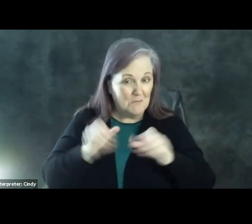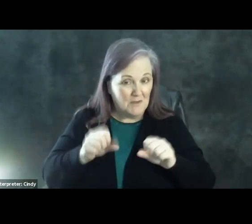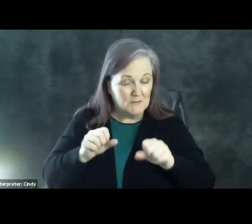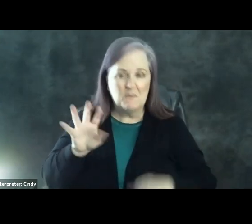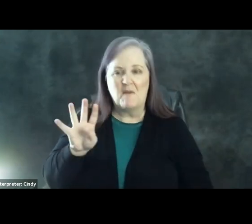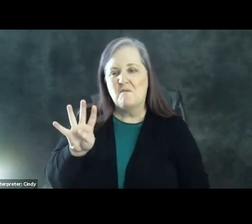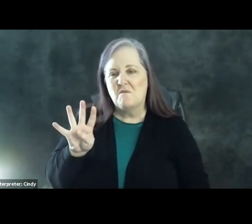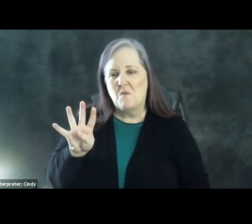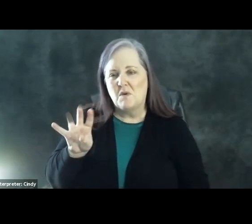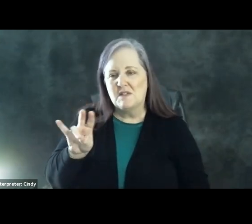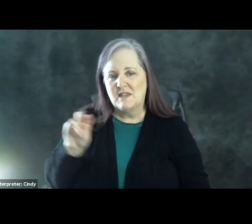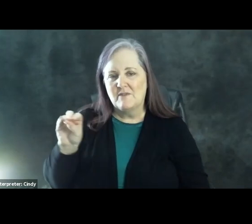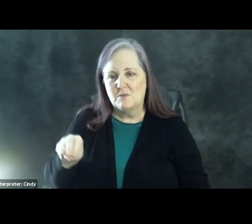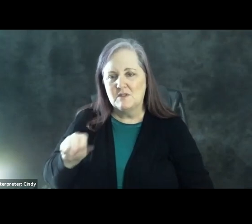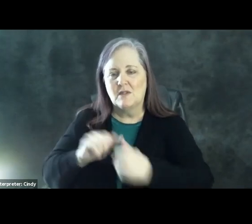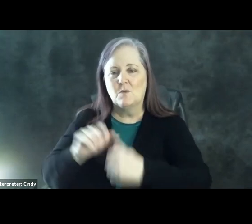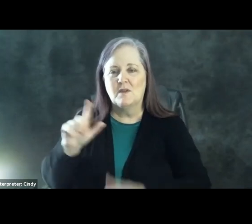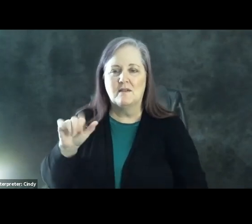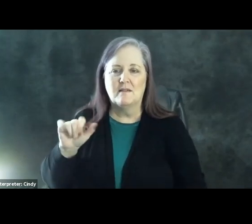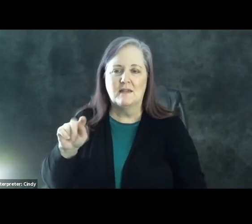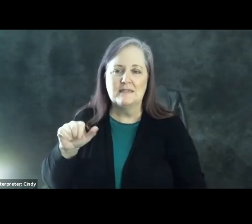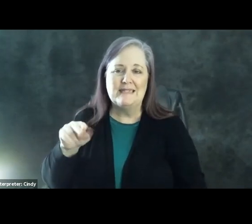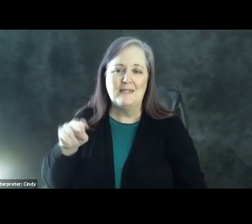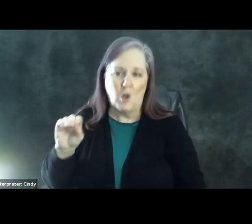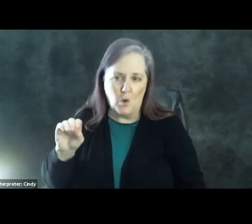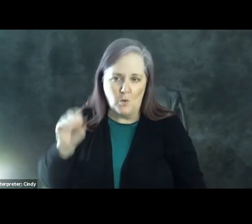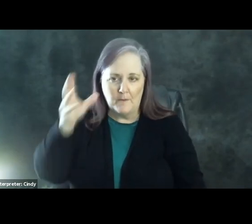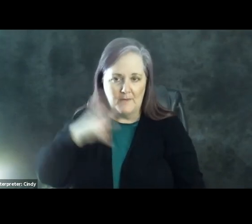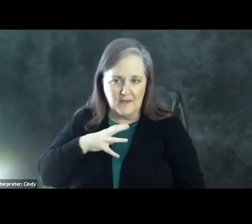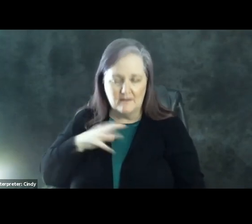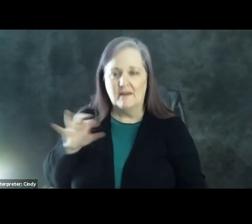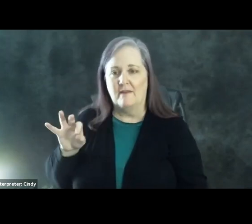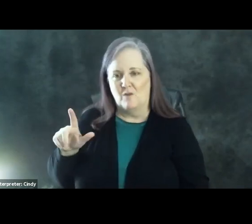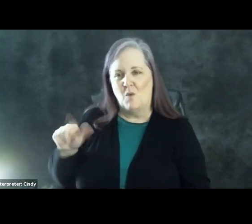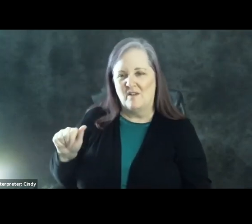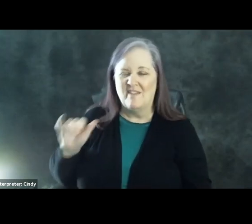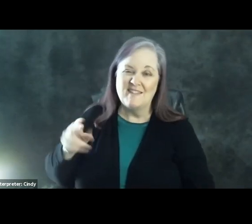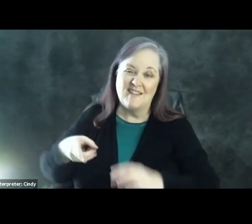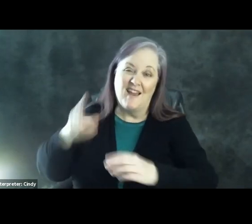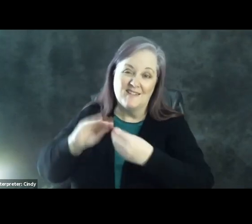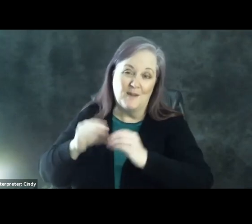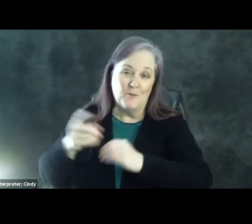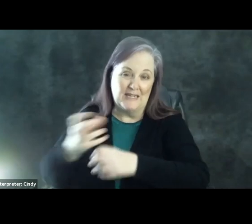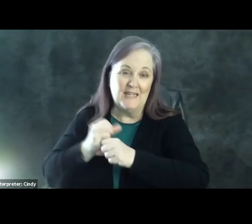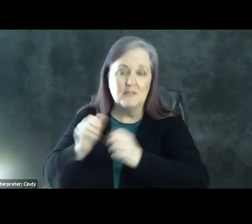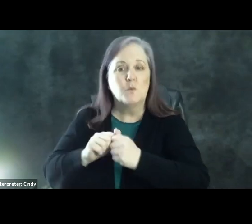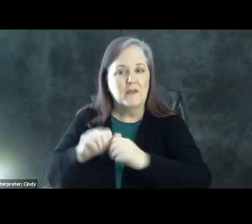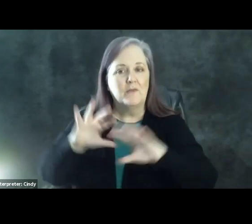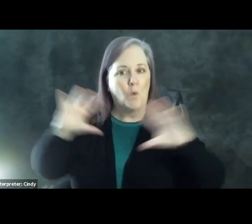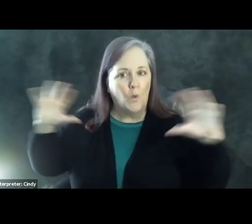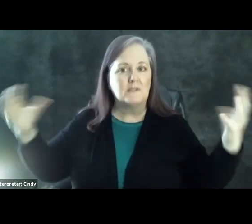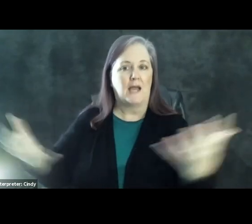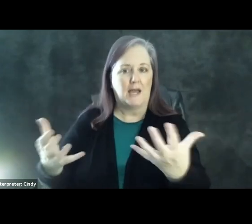with Latino men in Florida. So that's the highest that he kind of taps out at with the Latinx electorate.